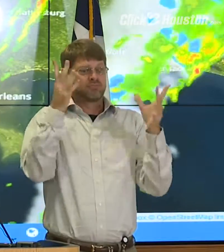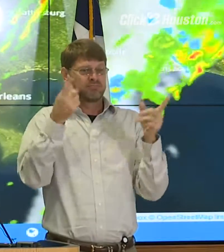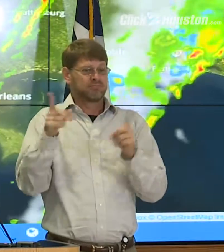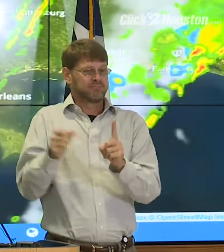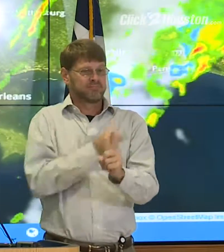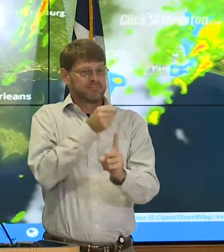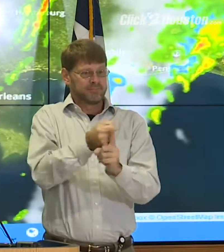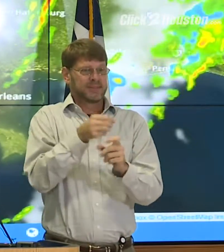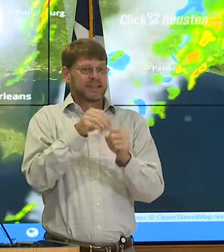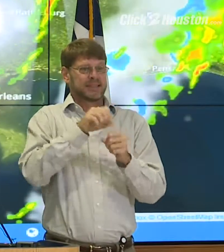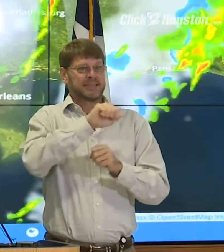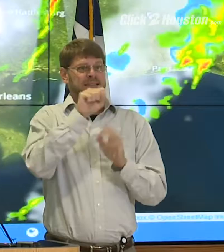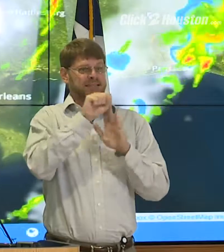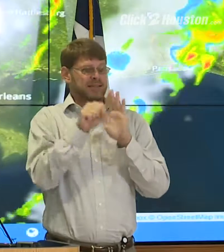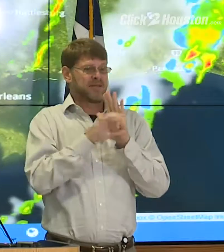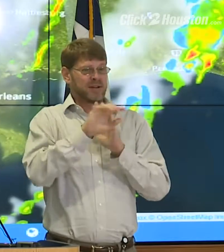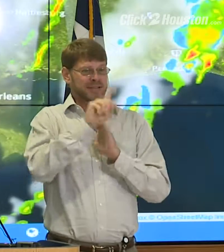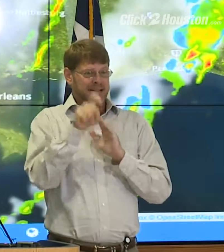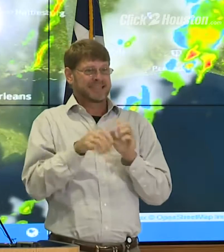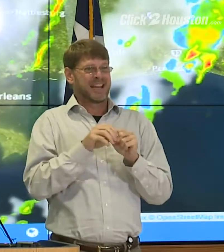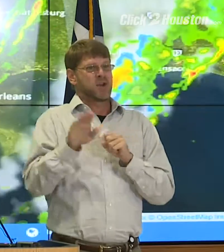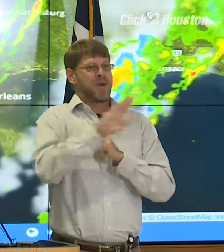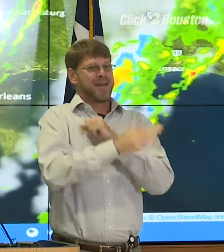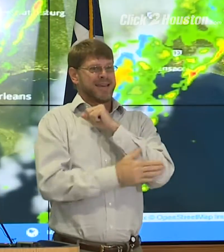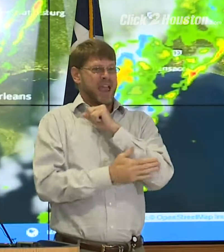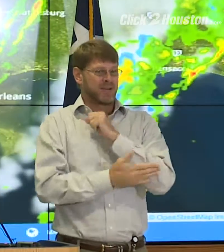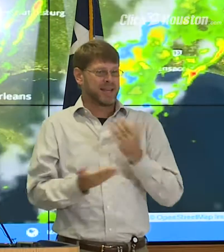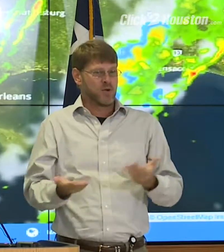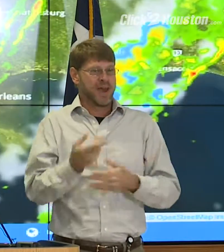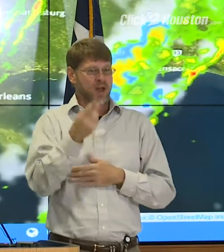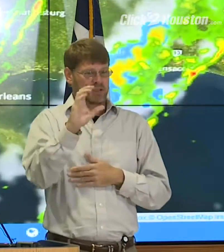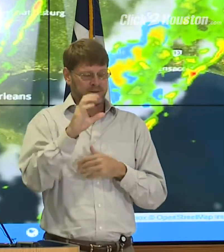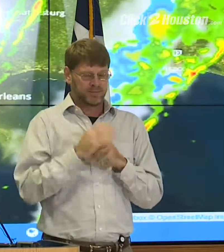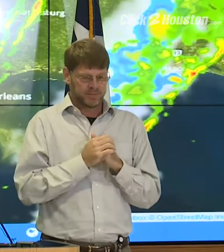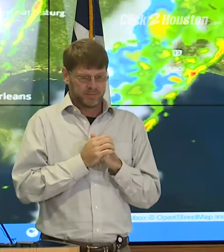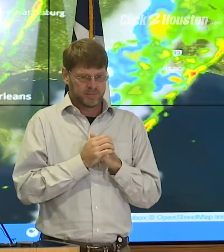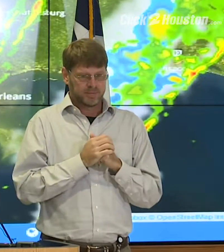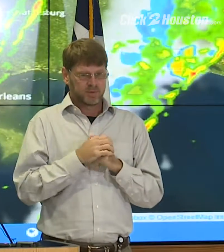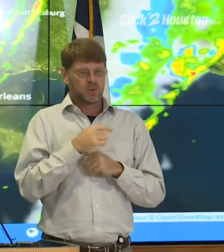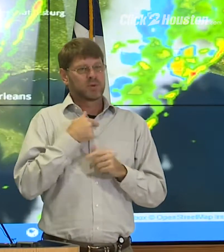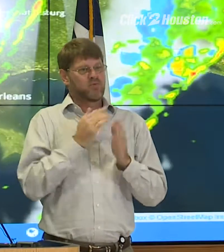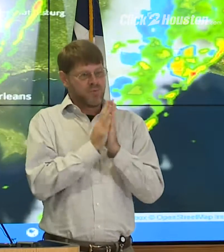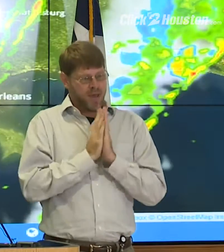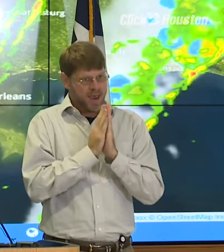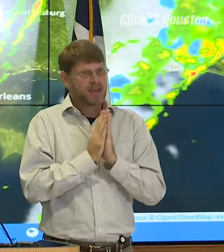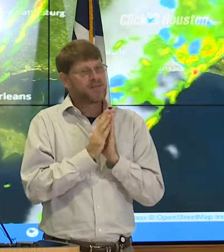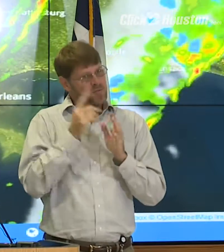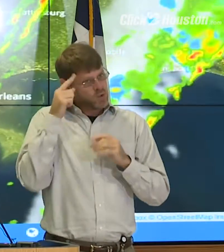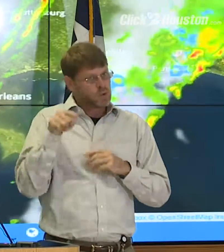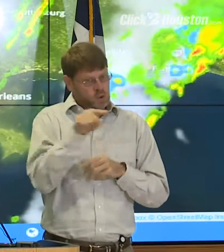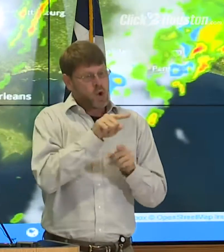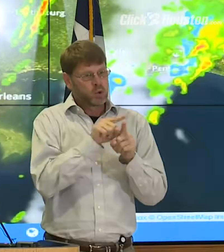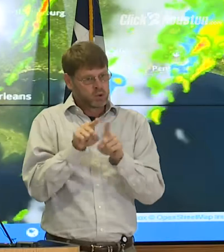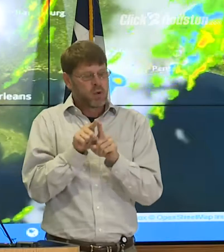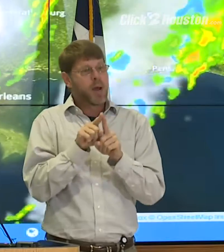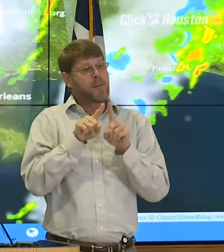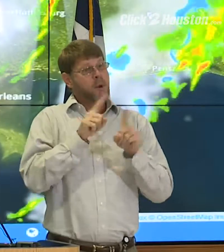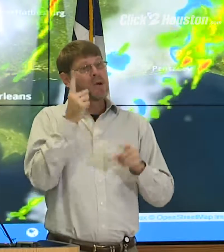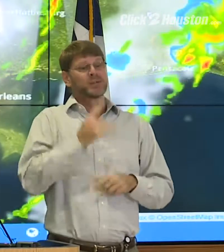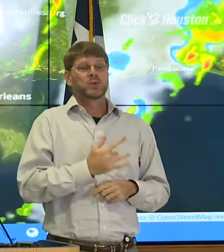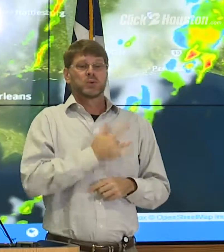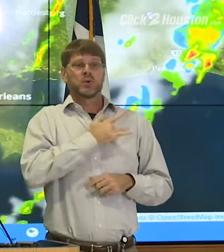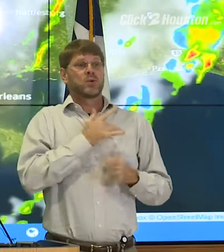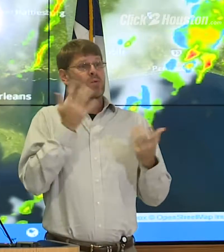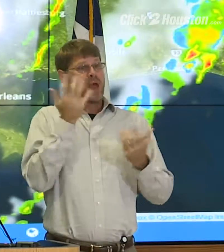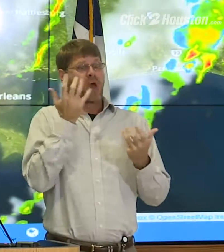has happened in the state of Texas and in your county. You're in our thoughts and prayers. But there is one heartening thing in all of this